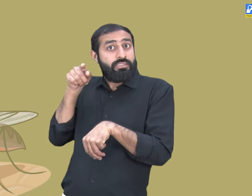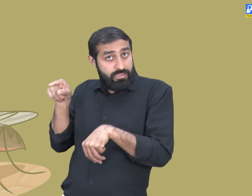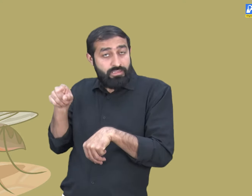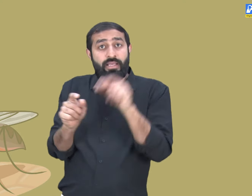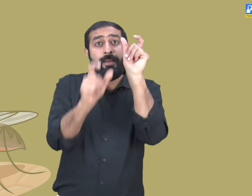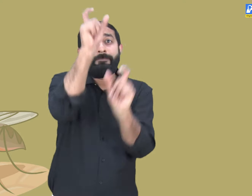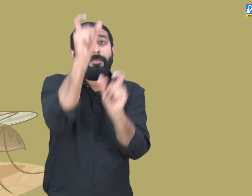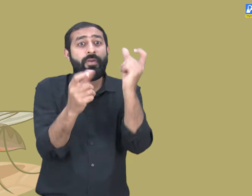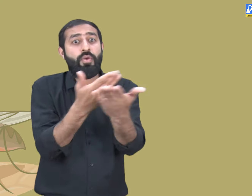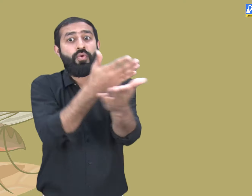A treat for